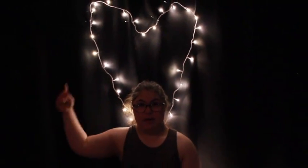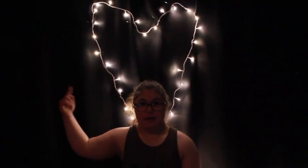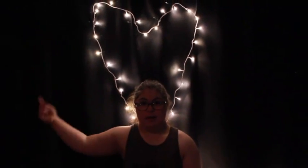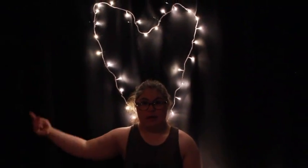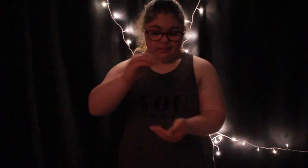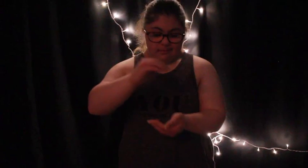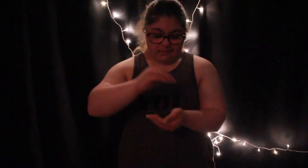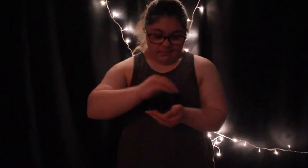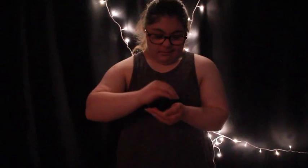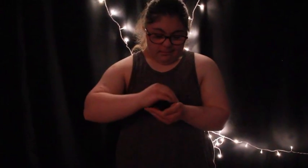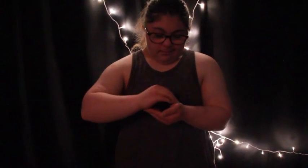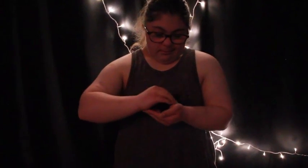no possessions